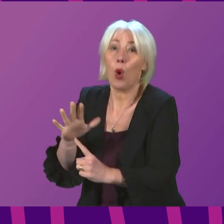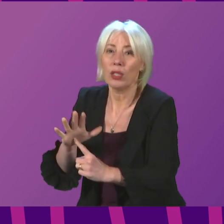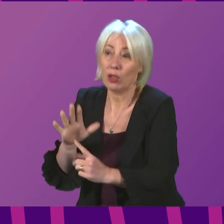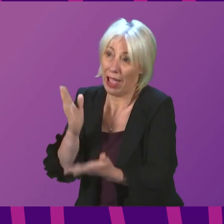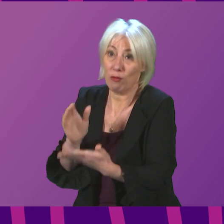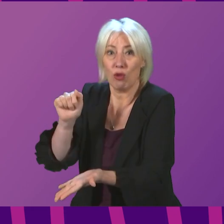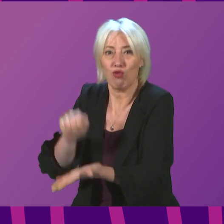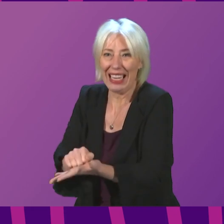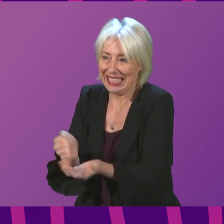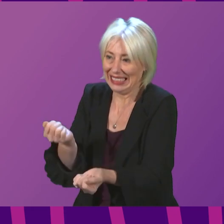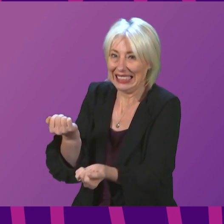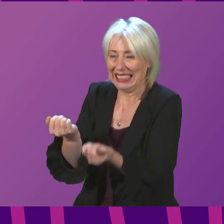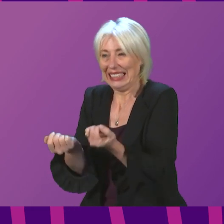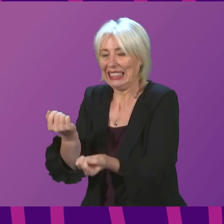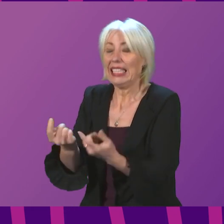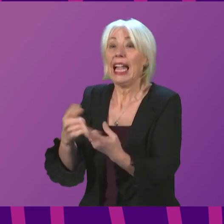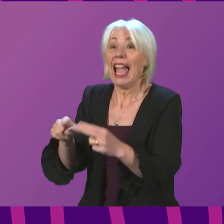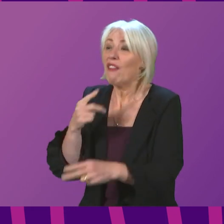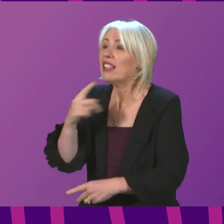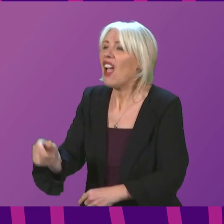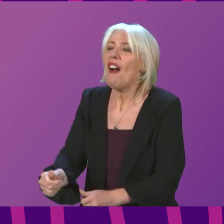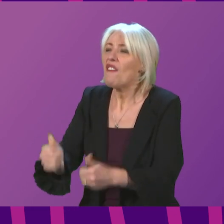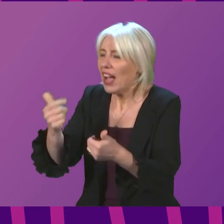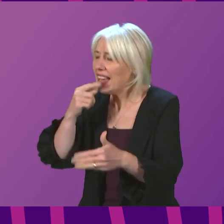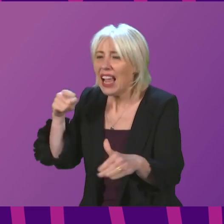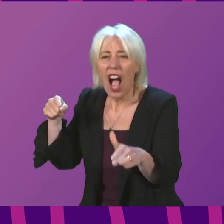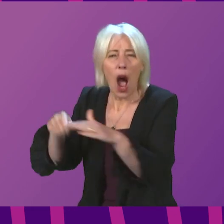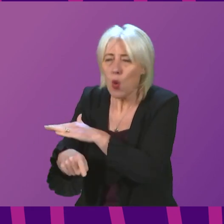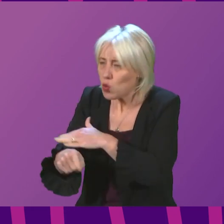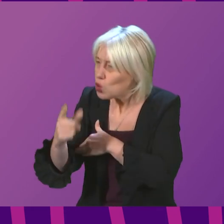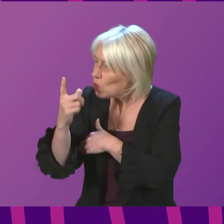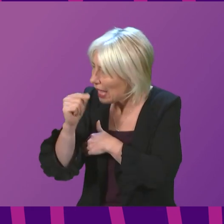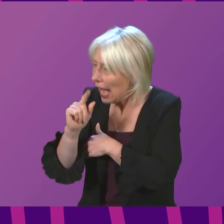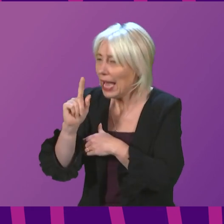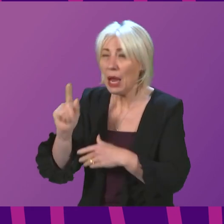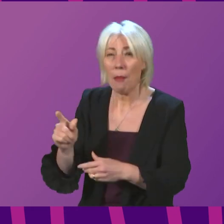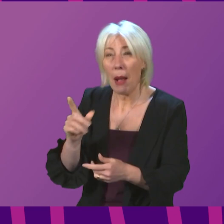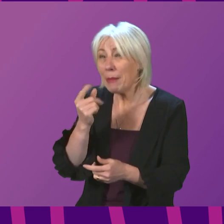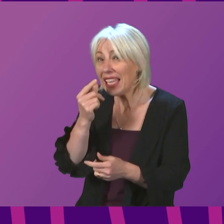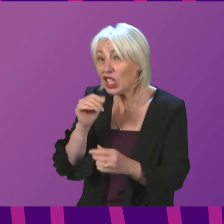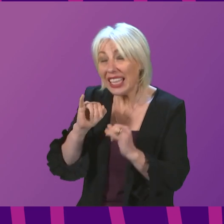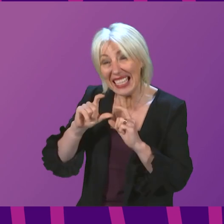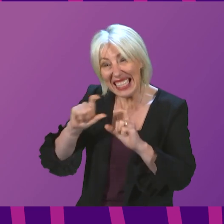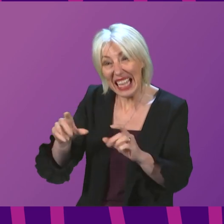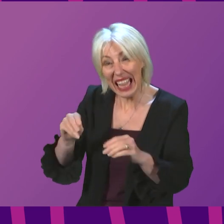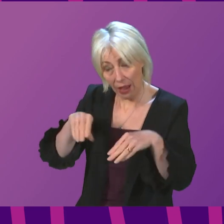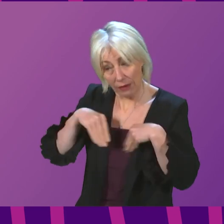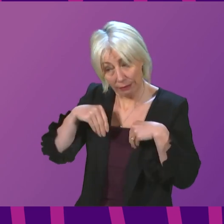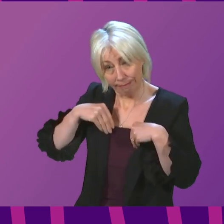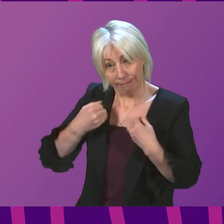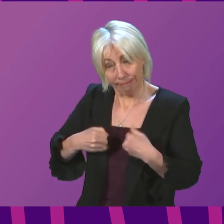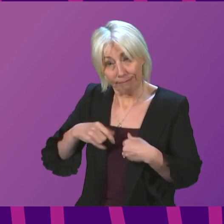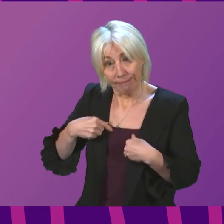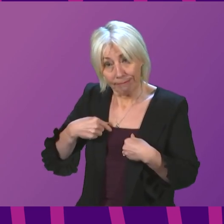right. If we release people from isolation, while they may still be infectious, then yes, we will